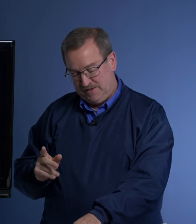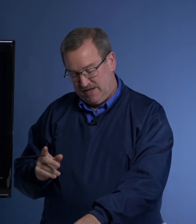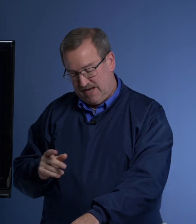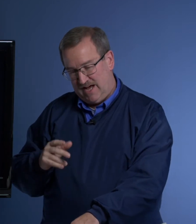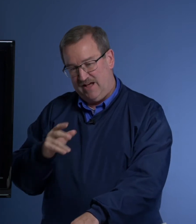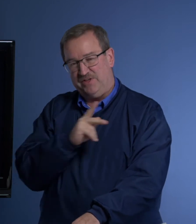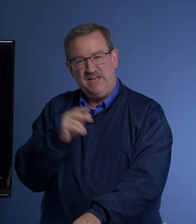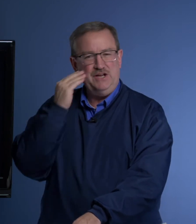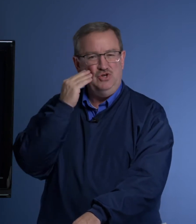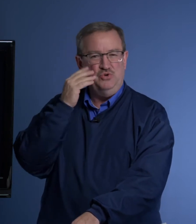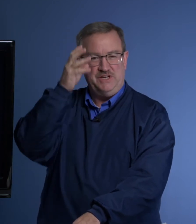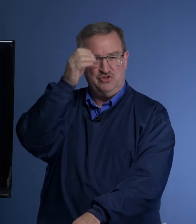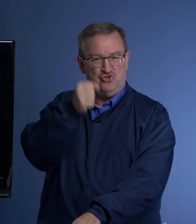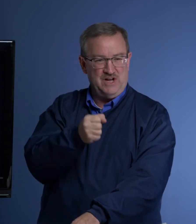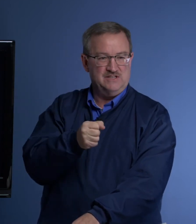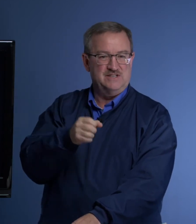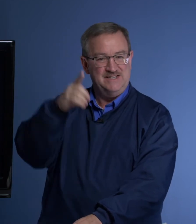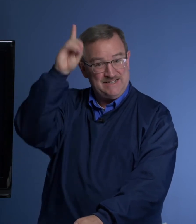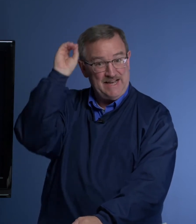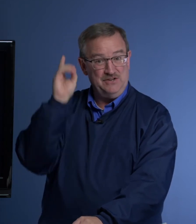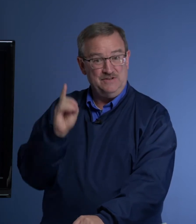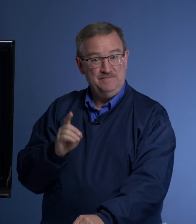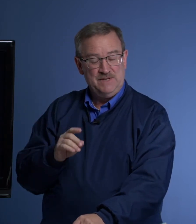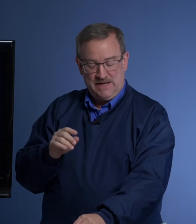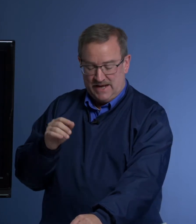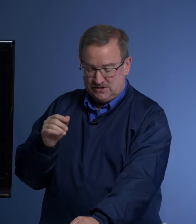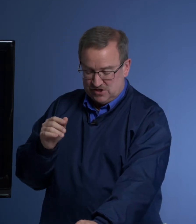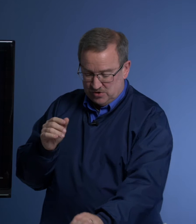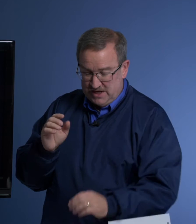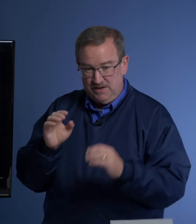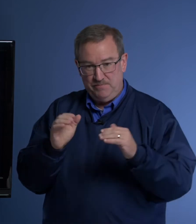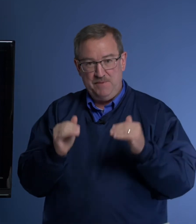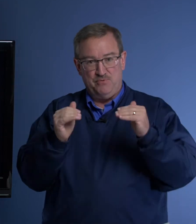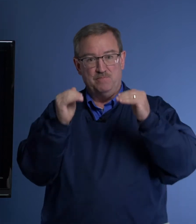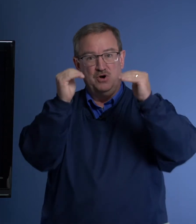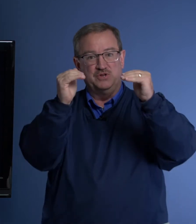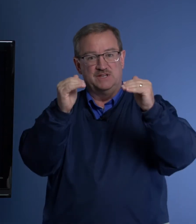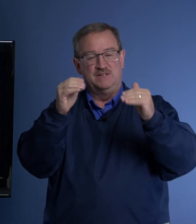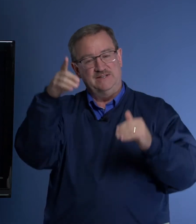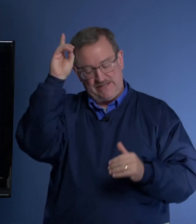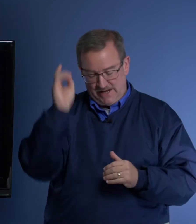The king knew he could trust Daniel. And so he he promoted Daniel.